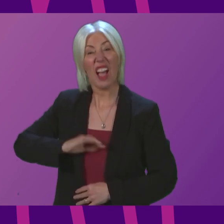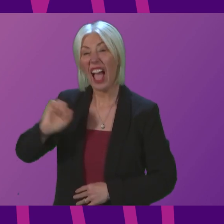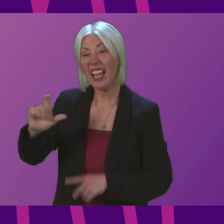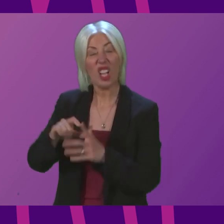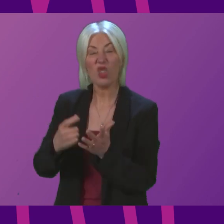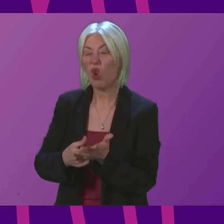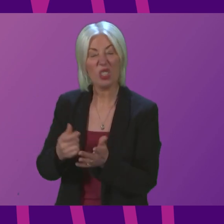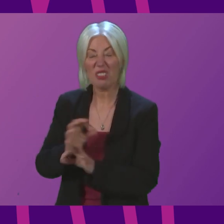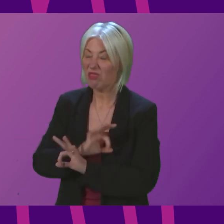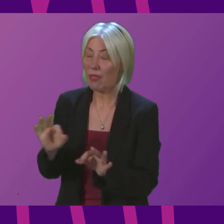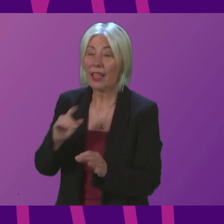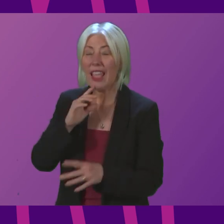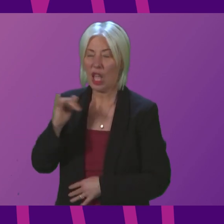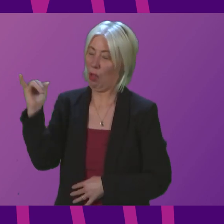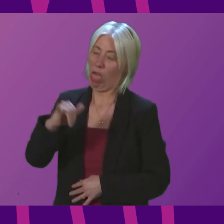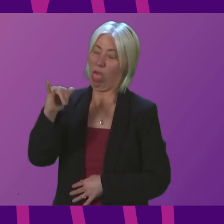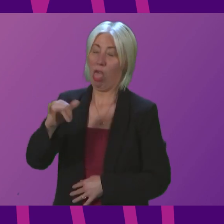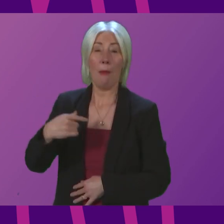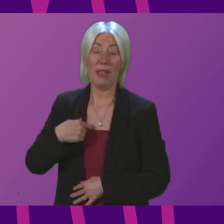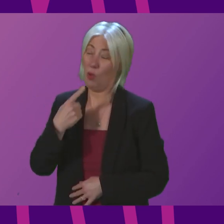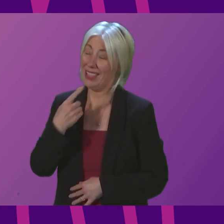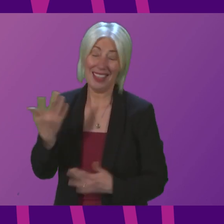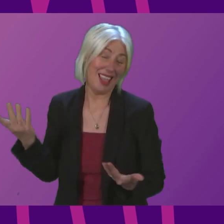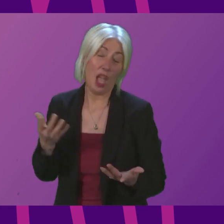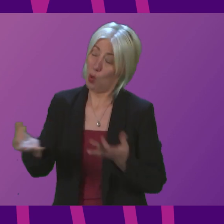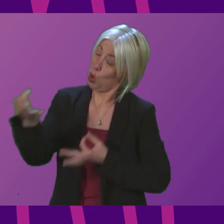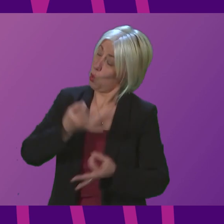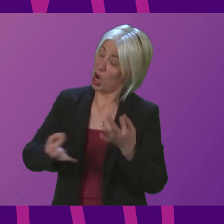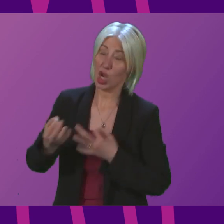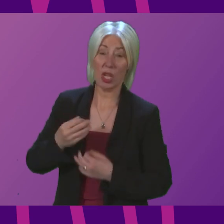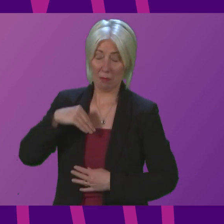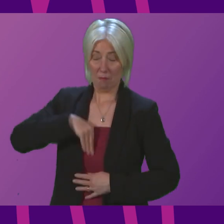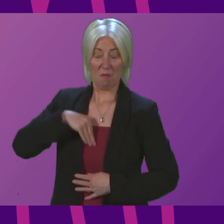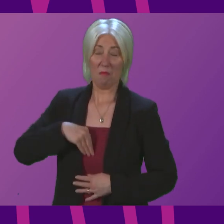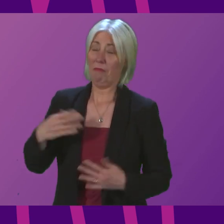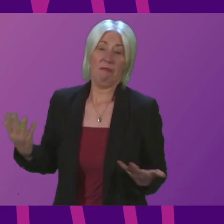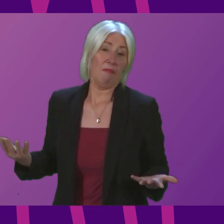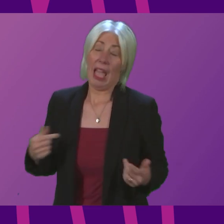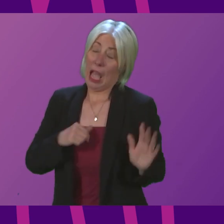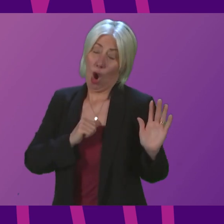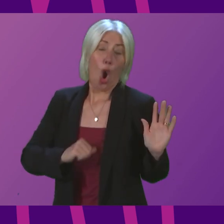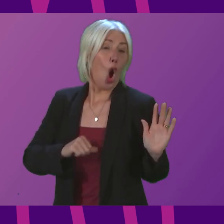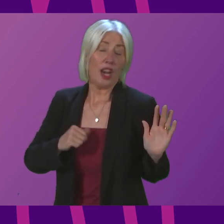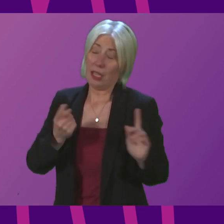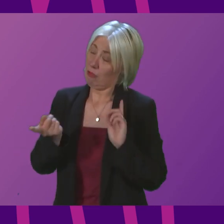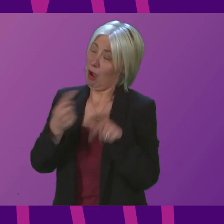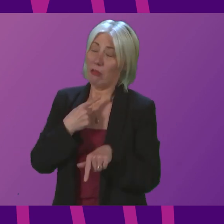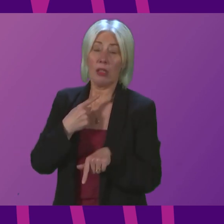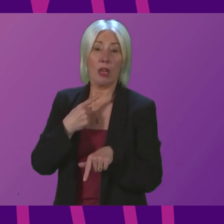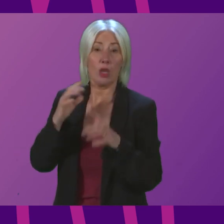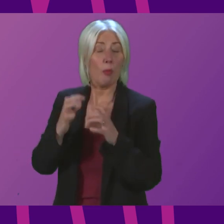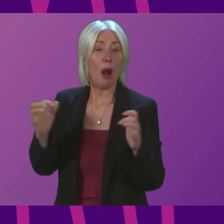Ross he's going to doubt what I say he's going to question my integrity well I'm giving honest answers to Parliament